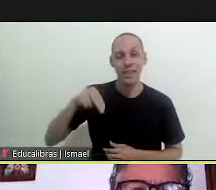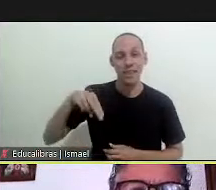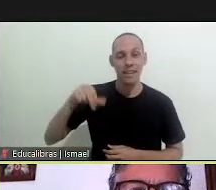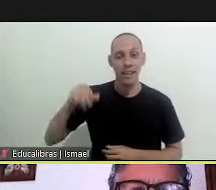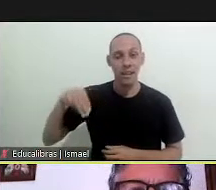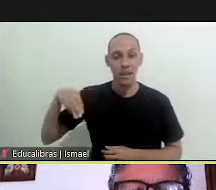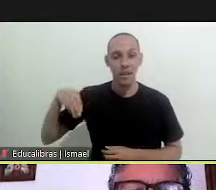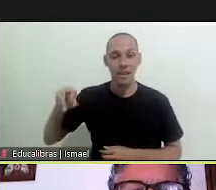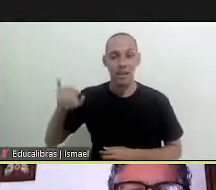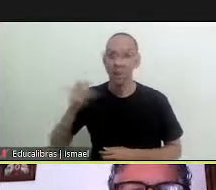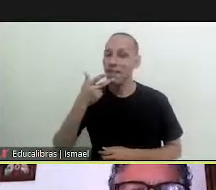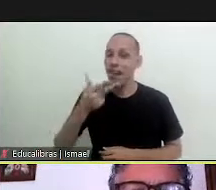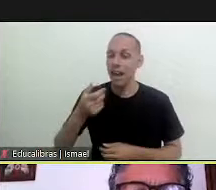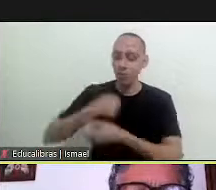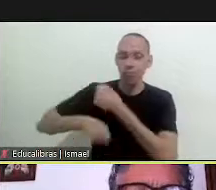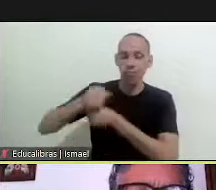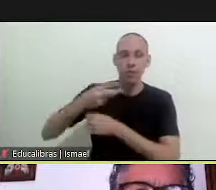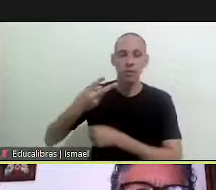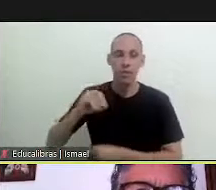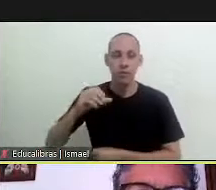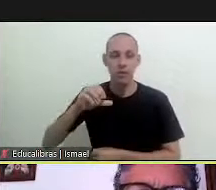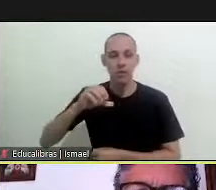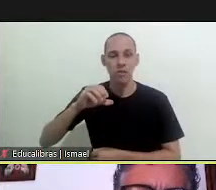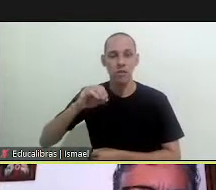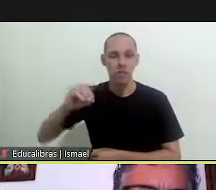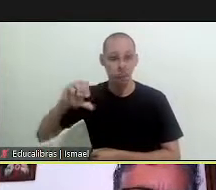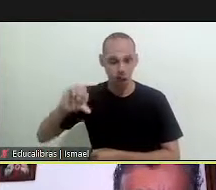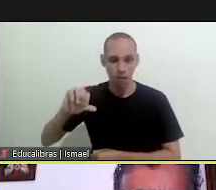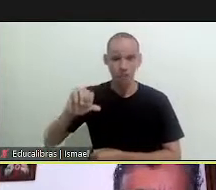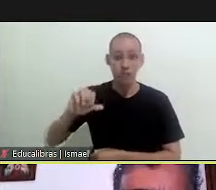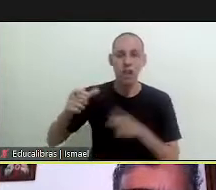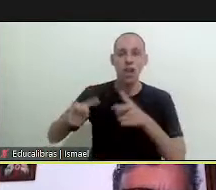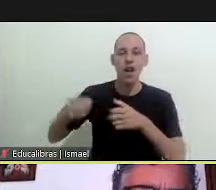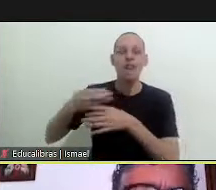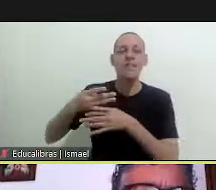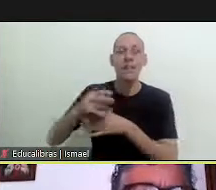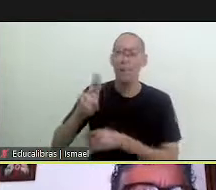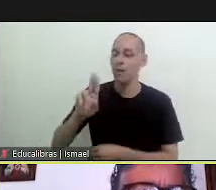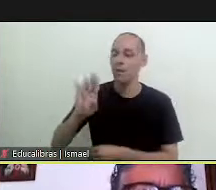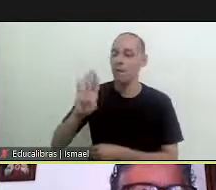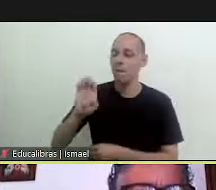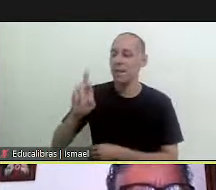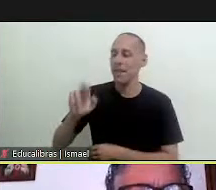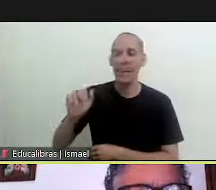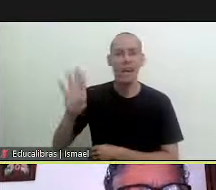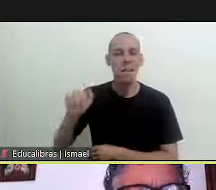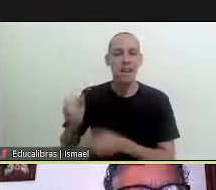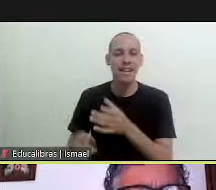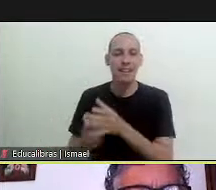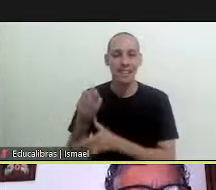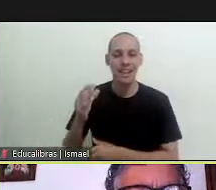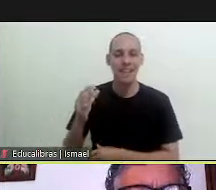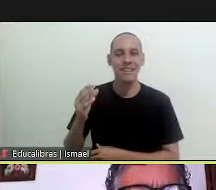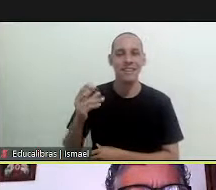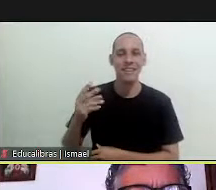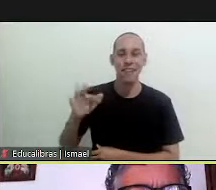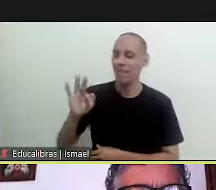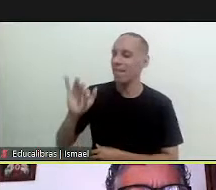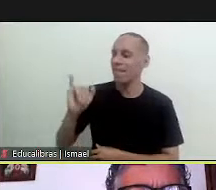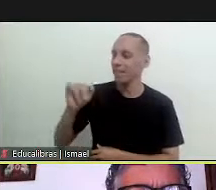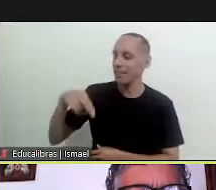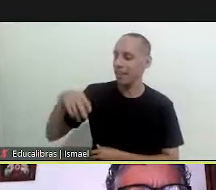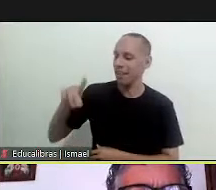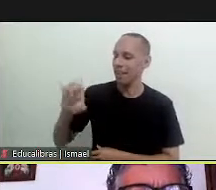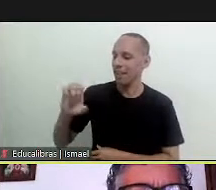and as anna maria mentioned in 2009 in the city of uberaba brazil we have fin de chagas in 2020